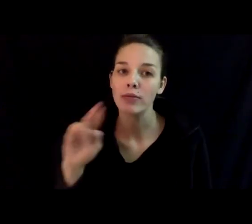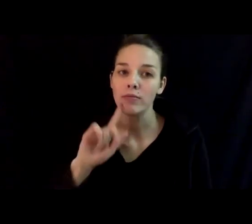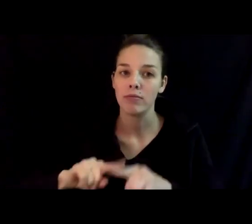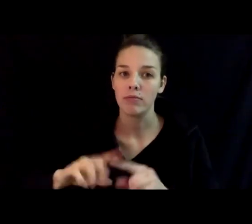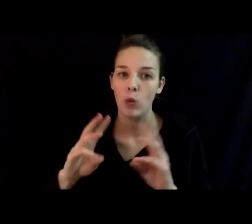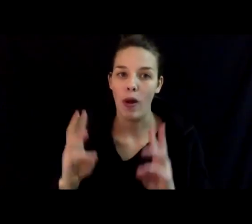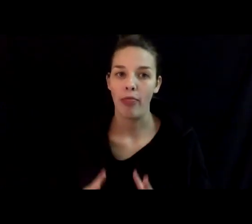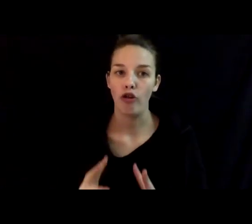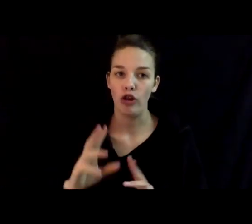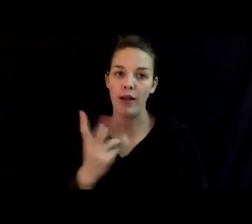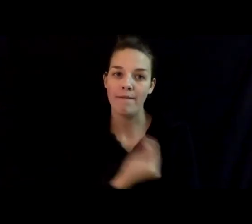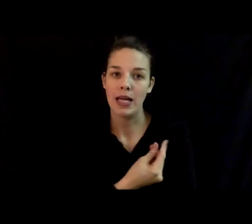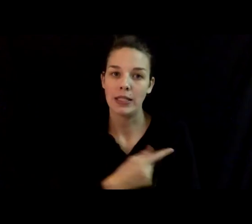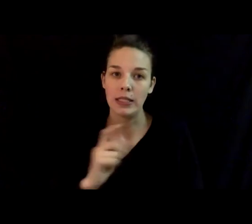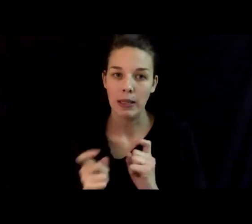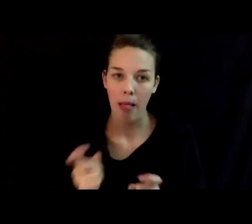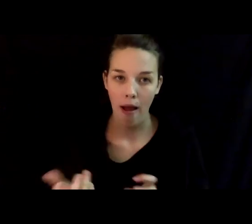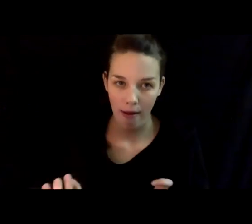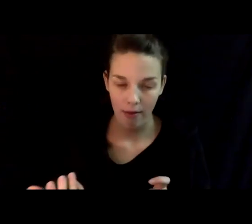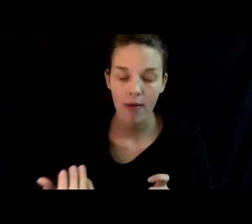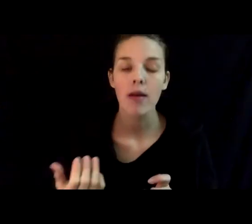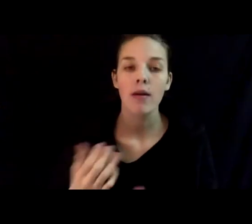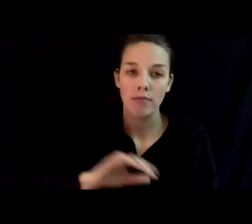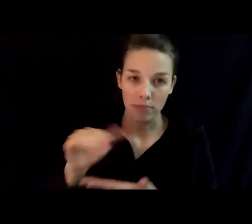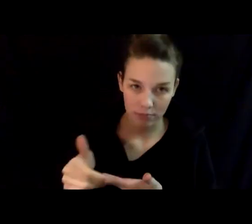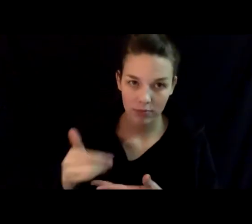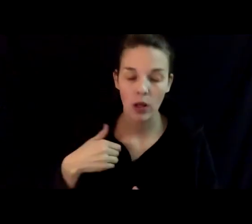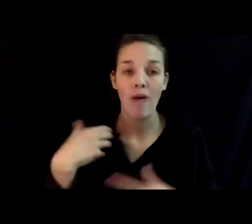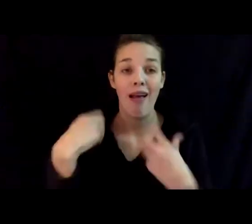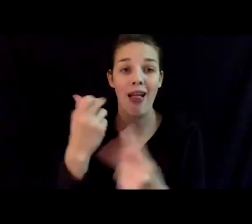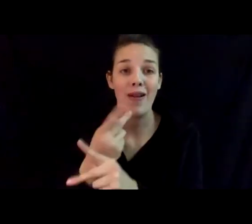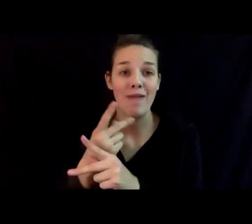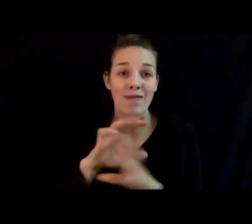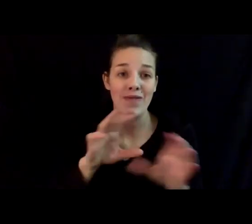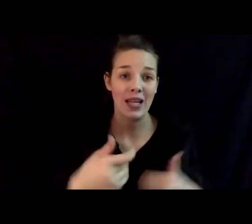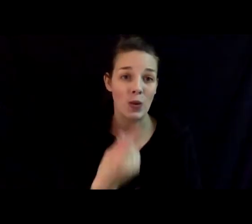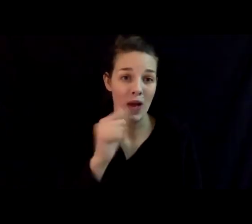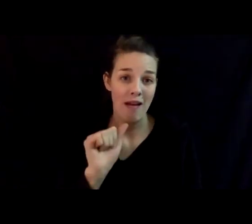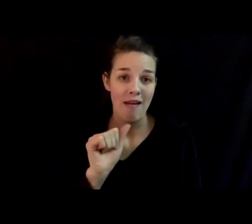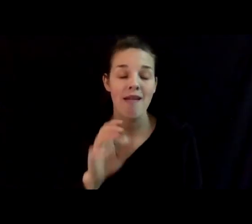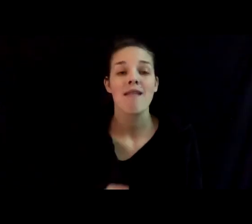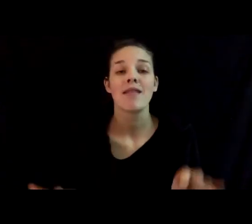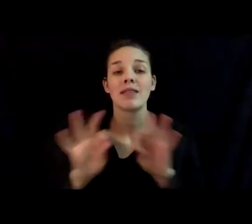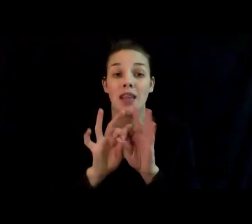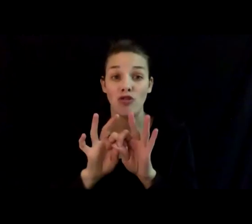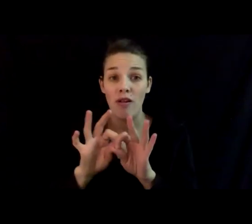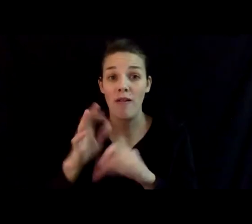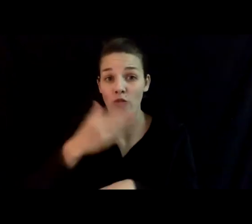dependent on the weather and vaccine supplies. We will vaccinate healthcare workers in Phase 1A and essential frontline workers